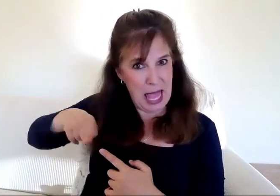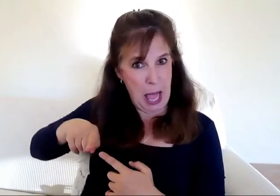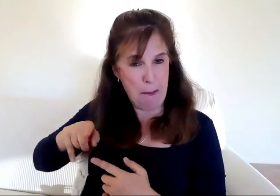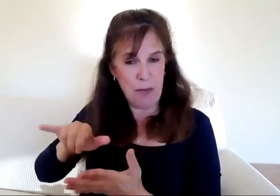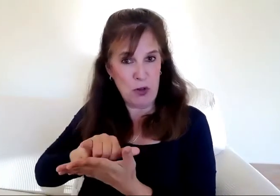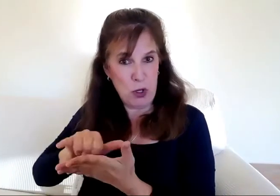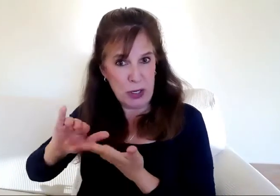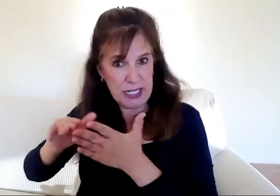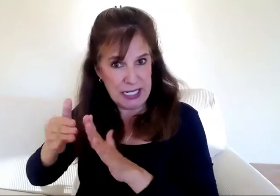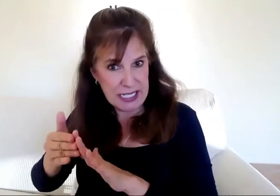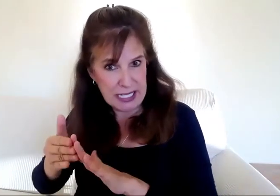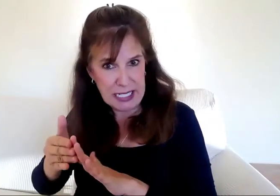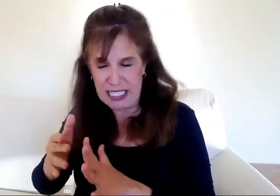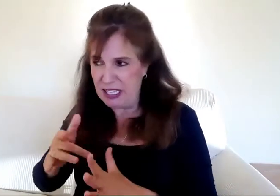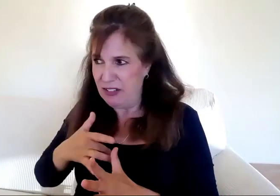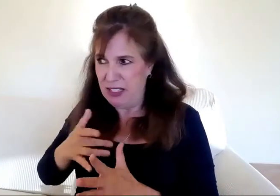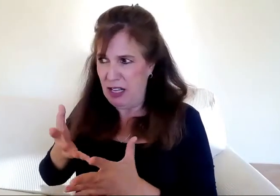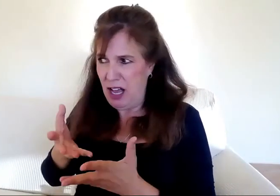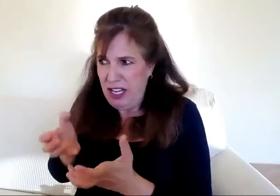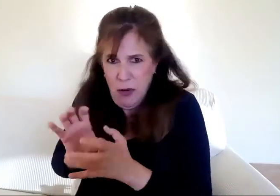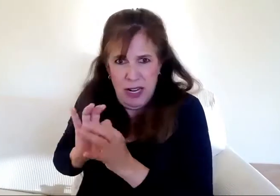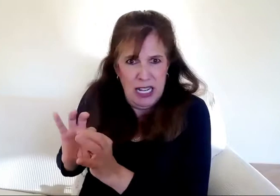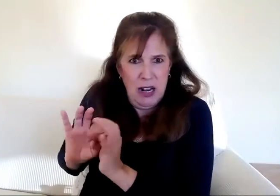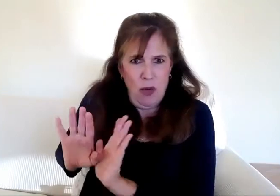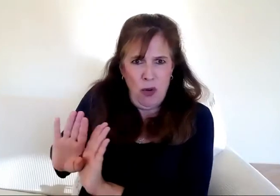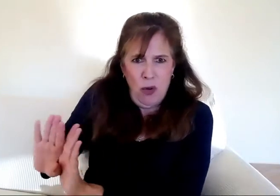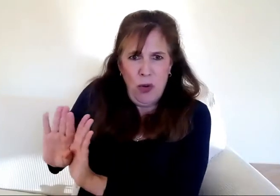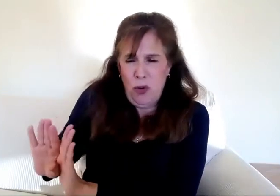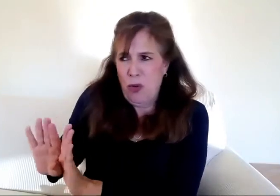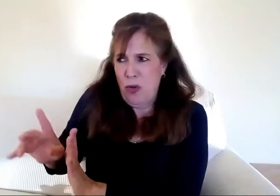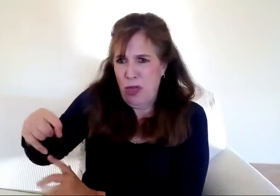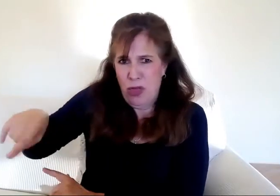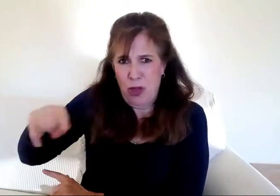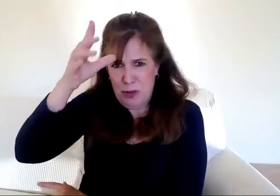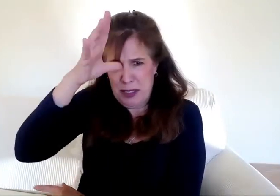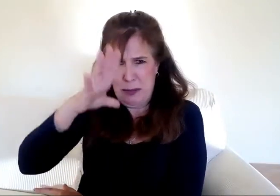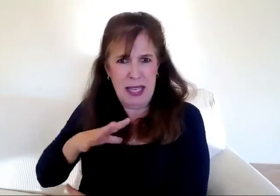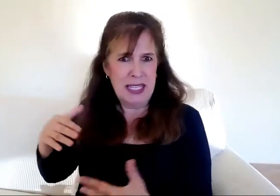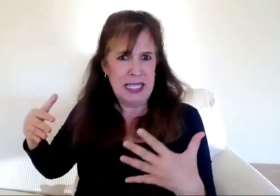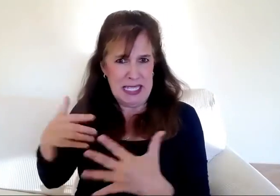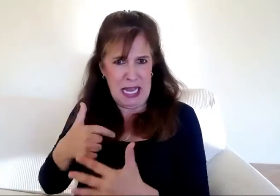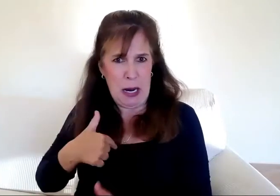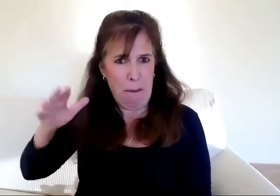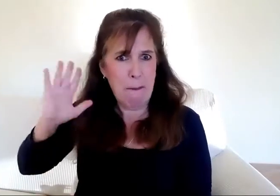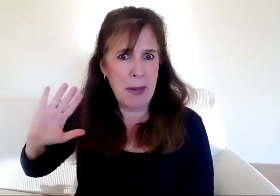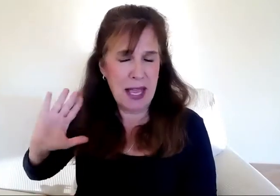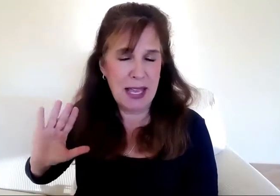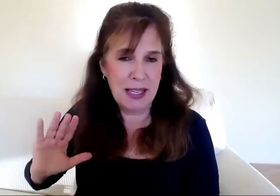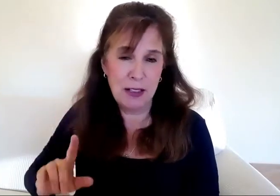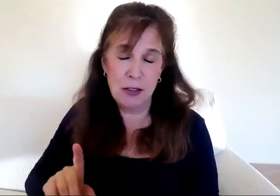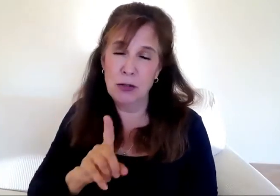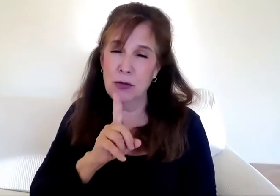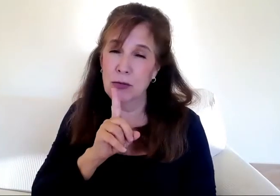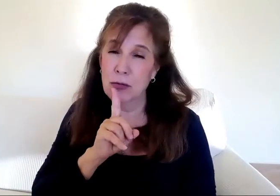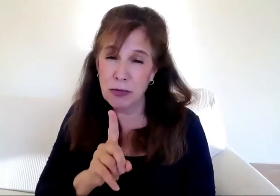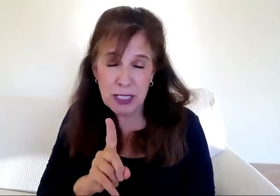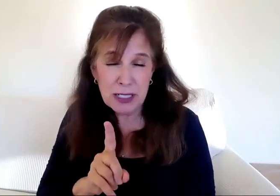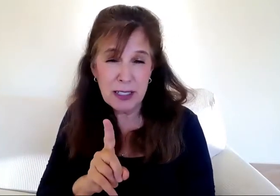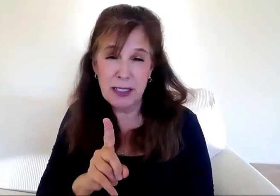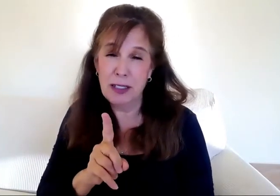parents' generation. The pogroms, where street mobs violently attacked Eastern European Jews, happened